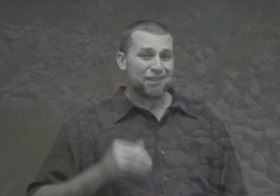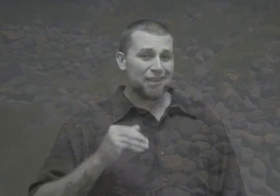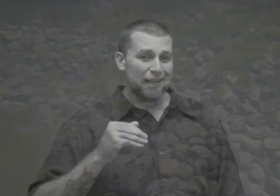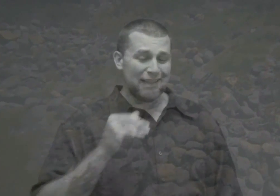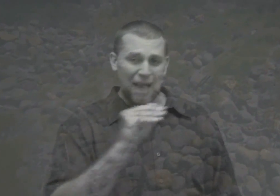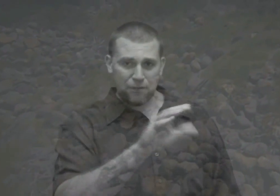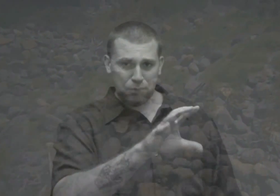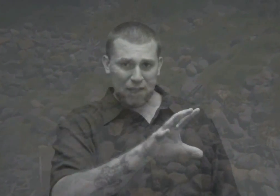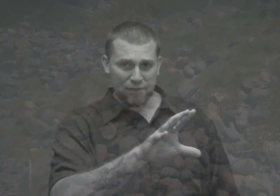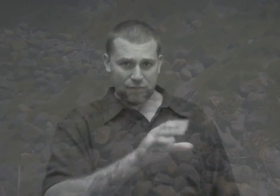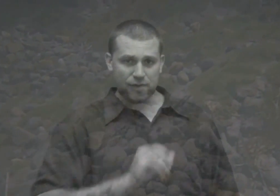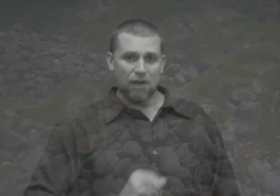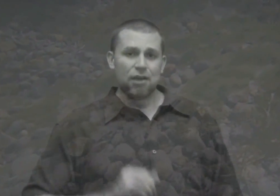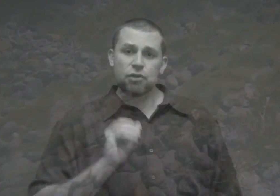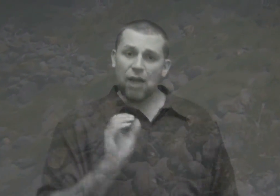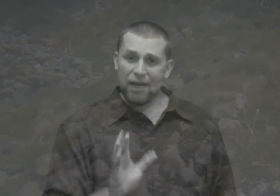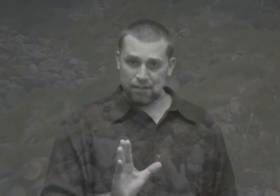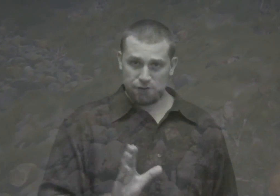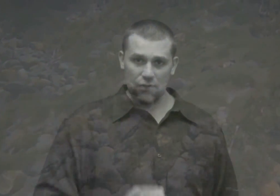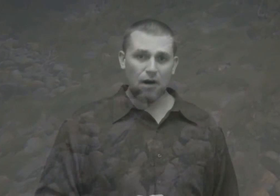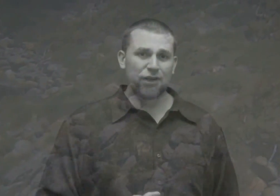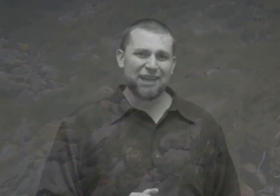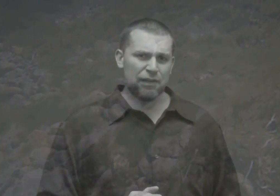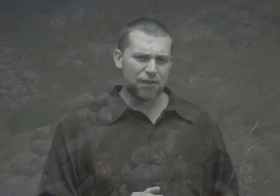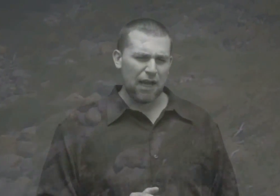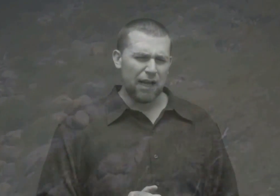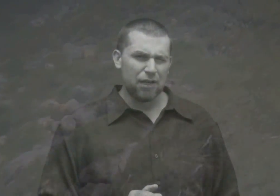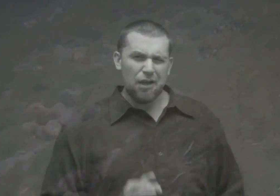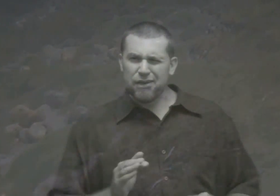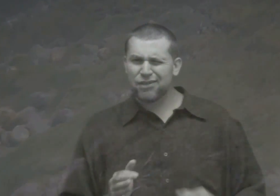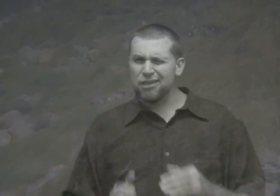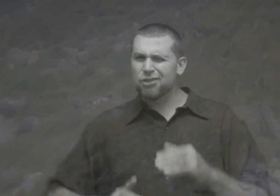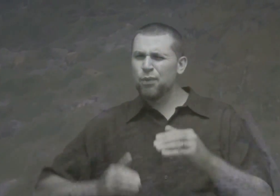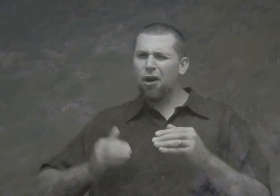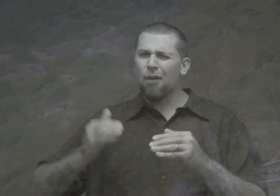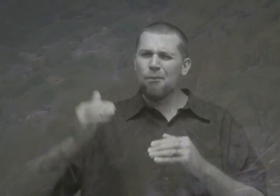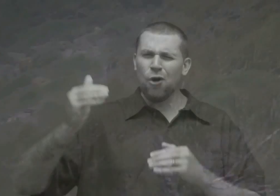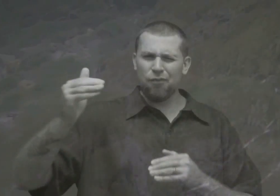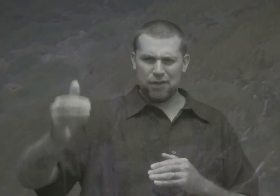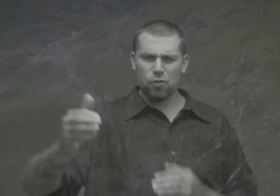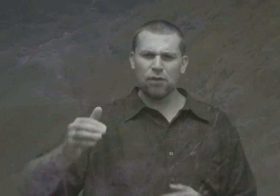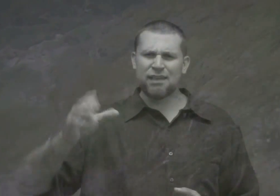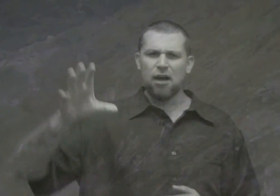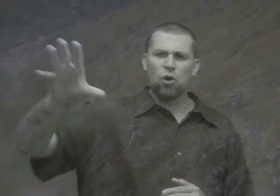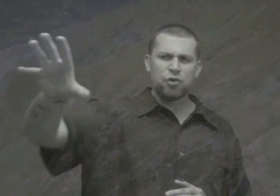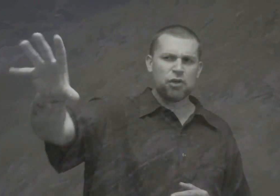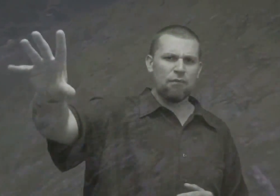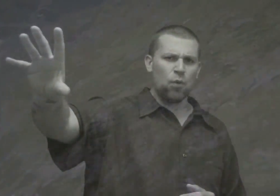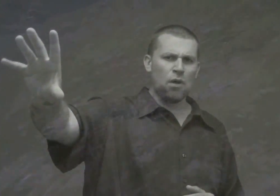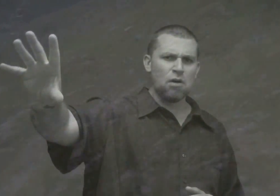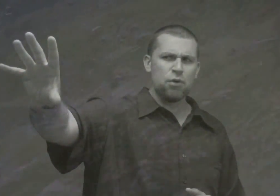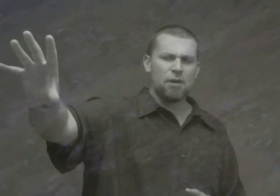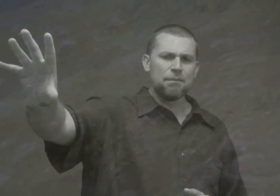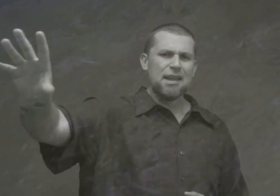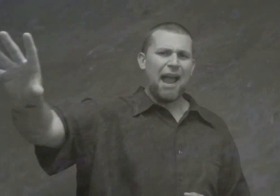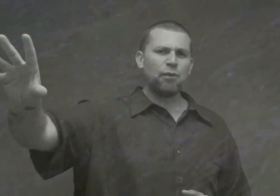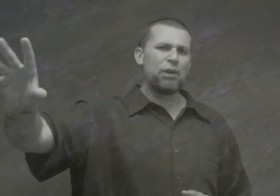in that place, change on the inside. You see, because we are moving toward the ocean of the world, and we